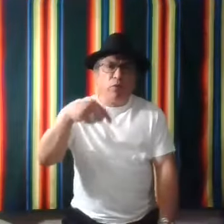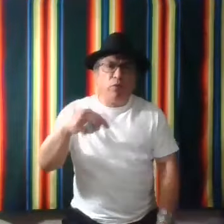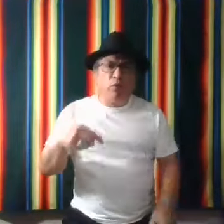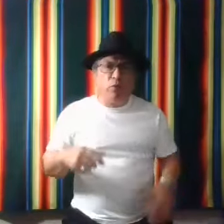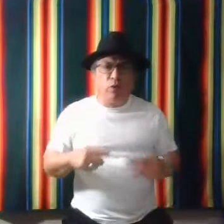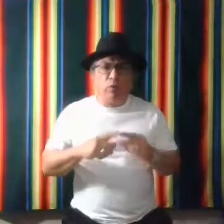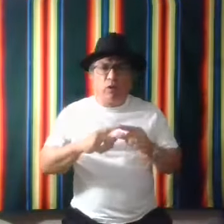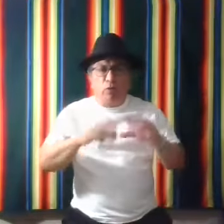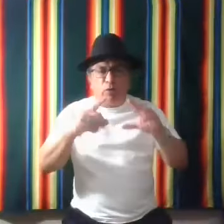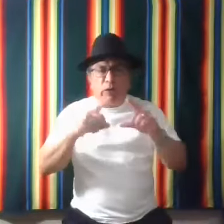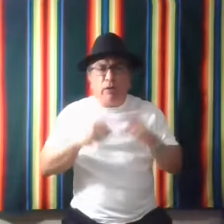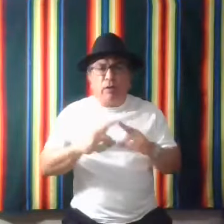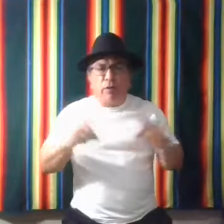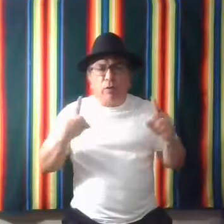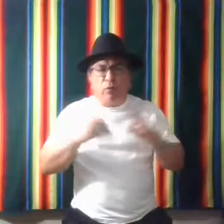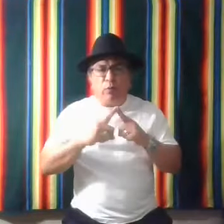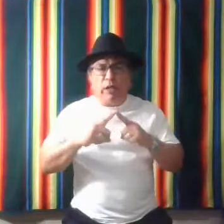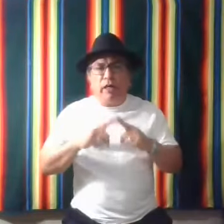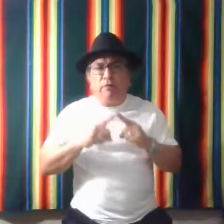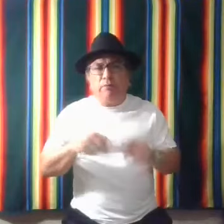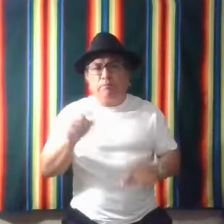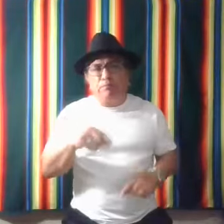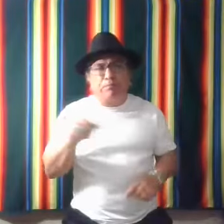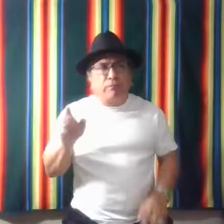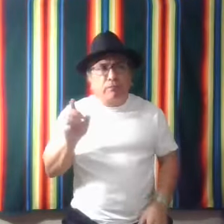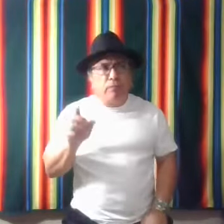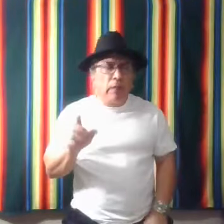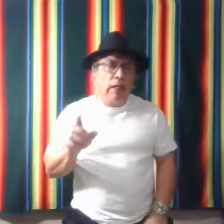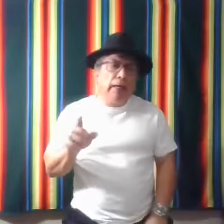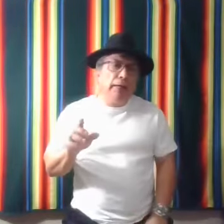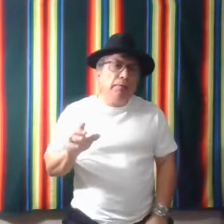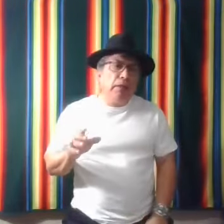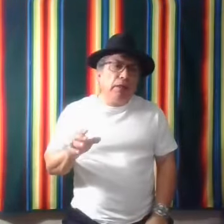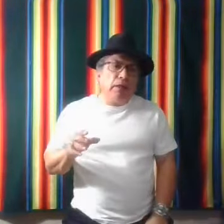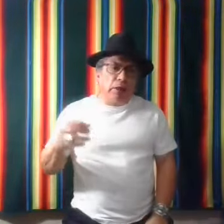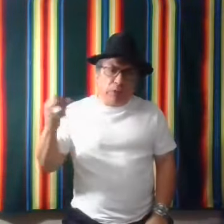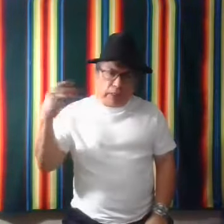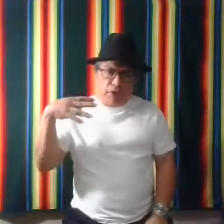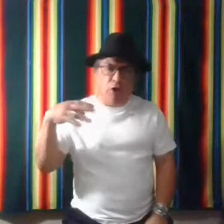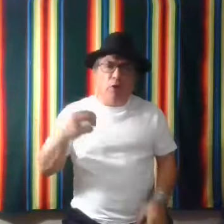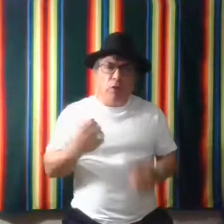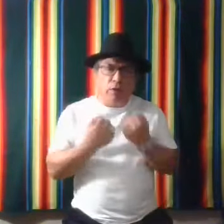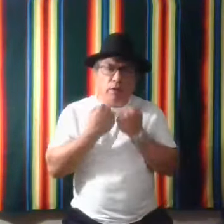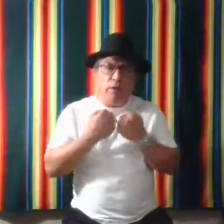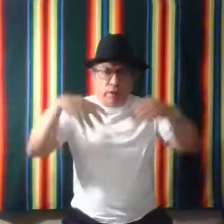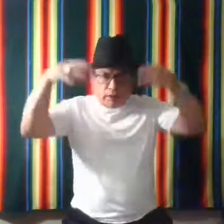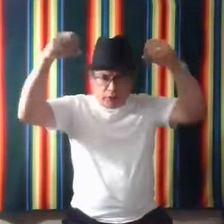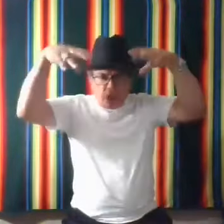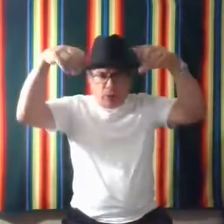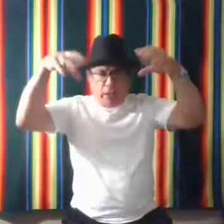where you know where we where we live um like when it gets cold and it's snowy